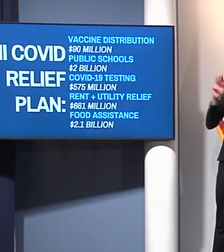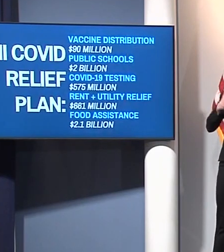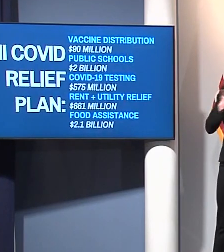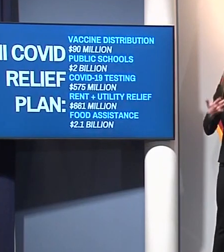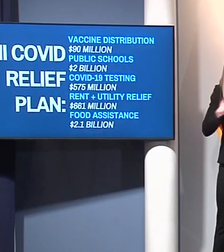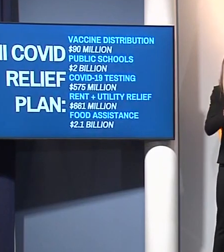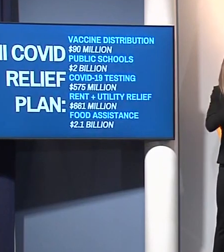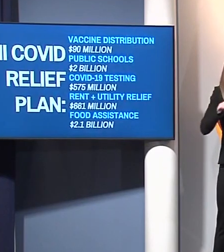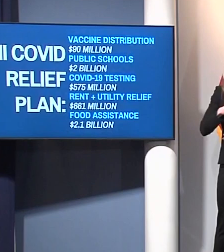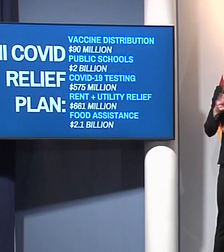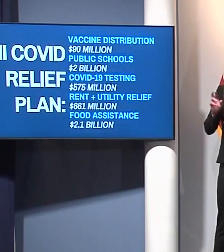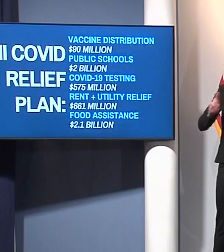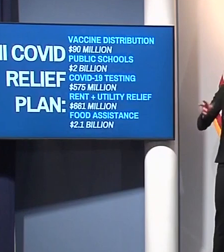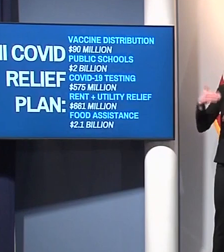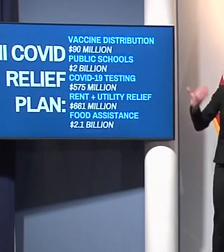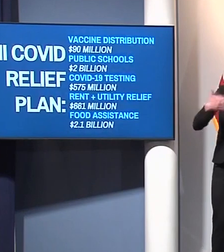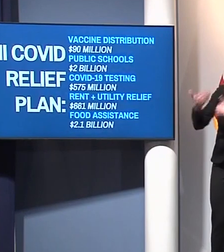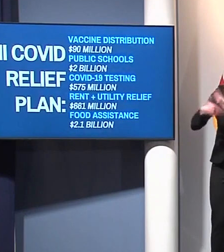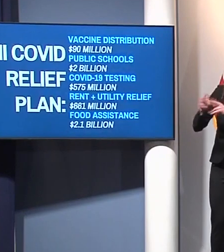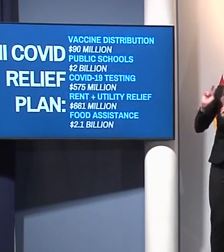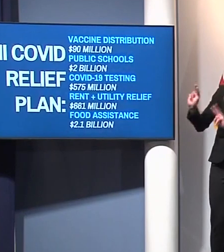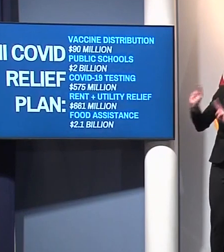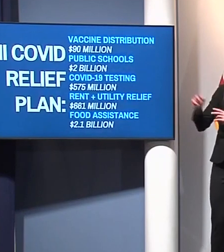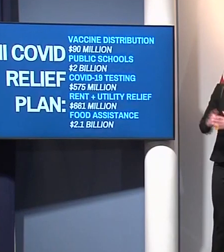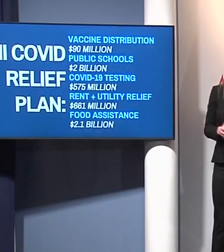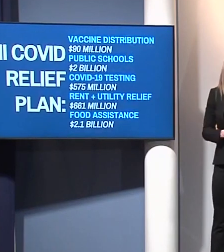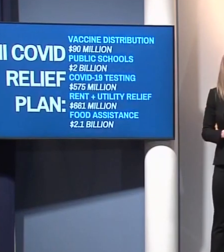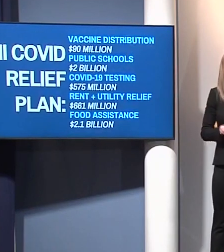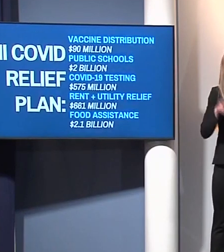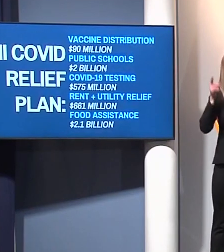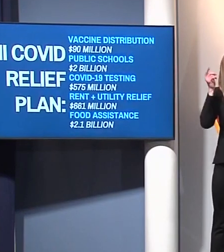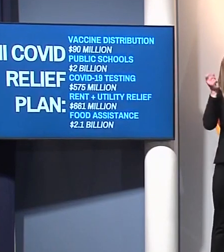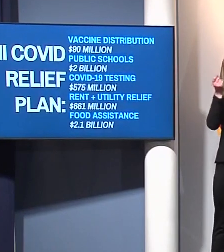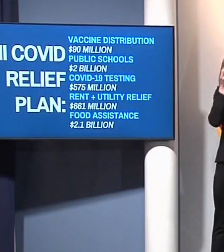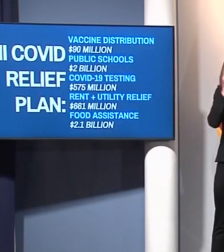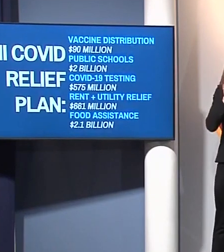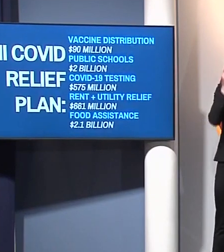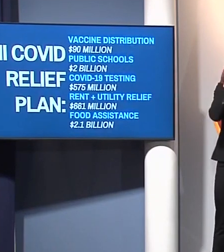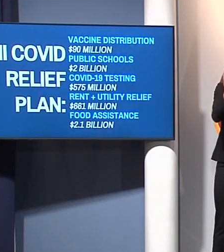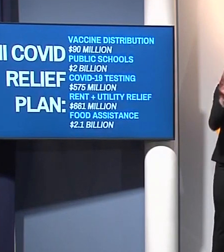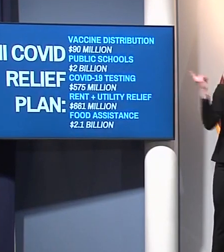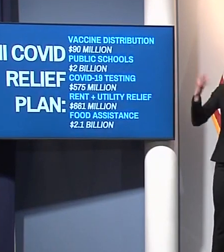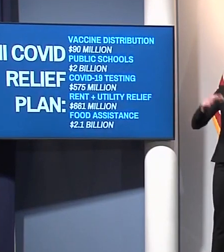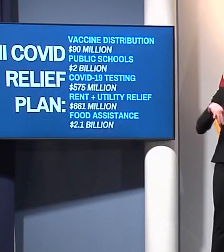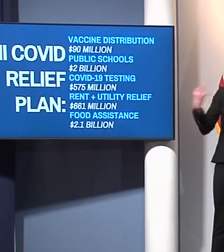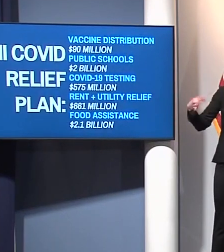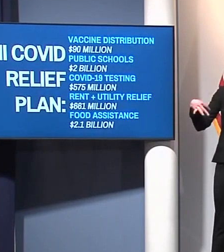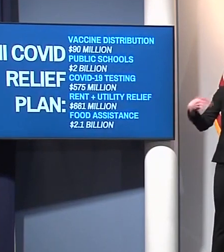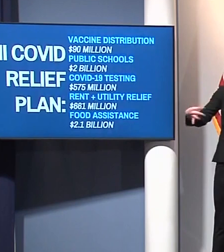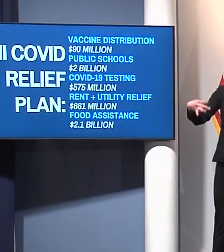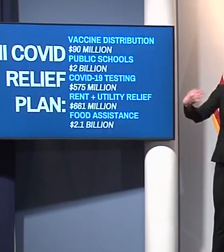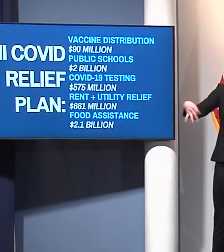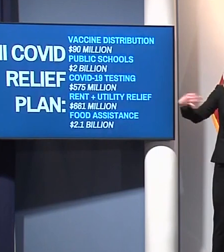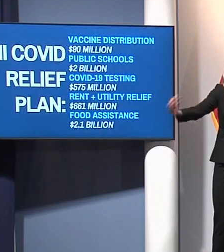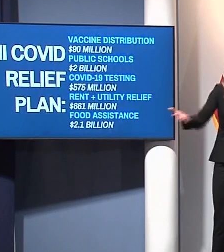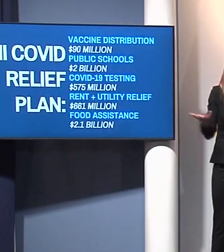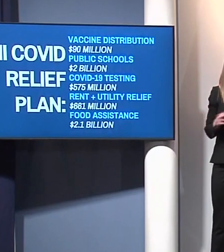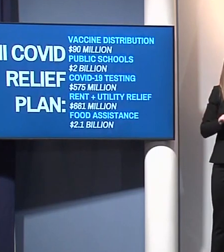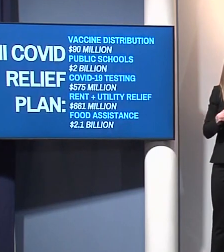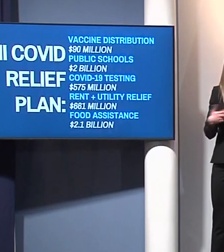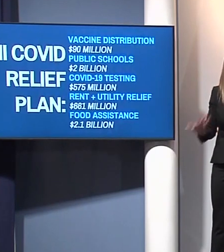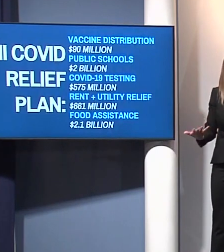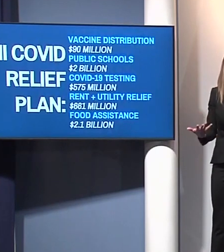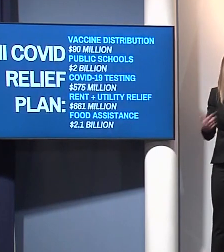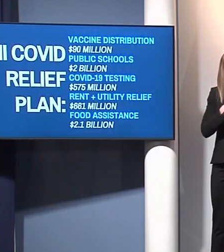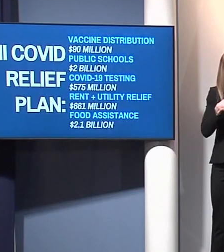legislature to get this done. But every day that goes by that it's not getting deployed is putting us, is compromising our position as we